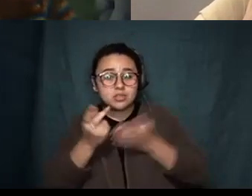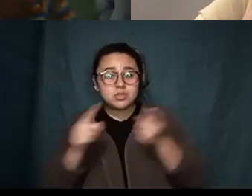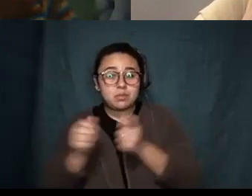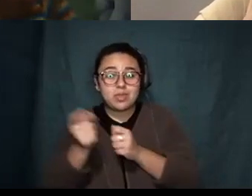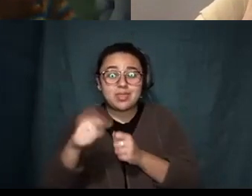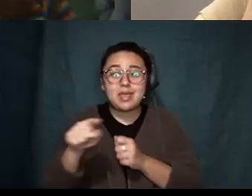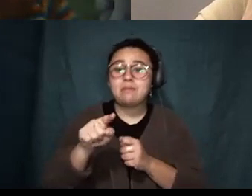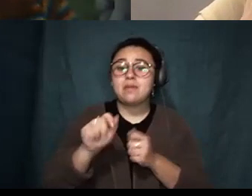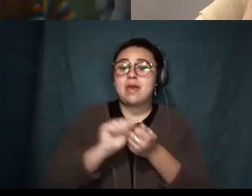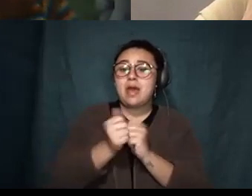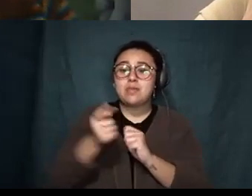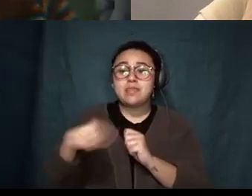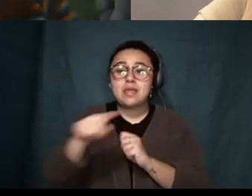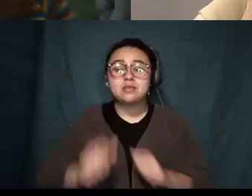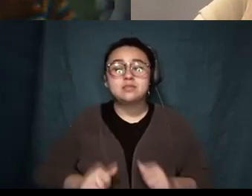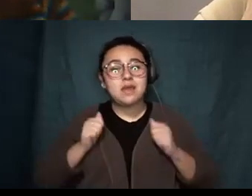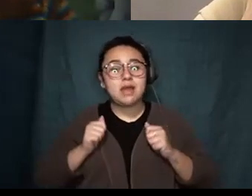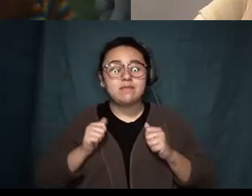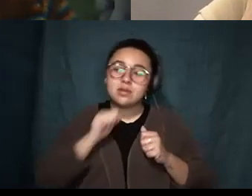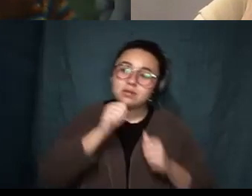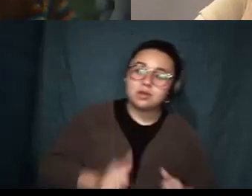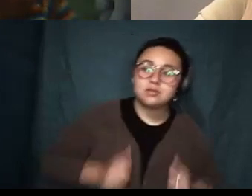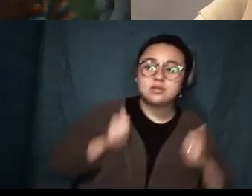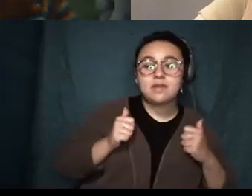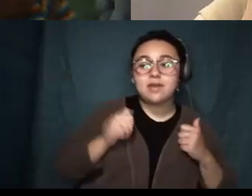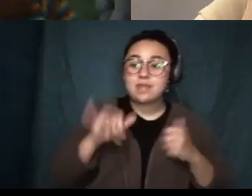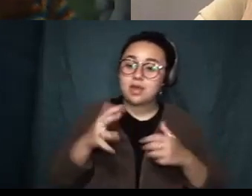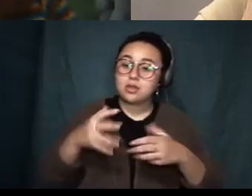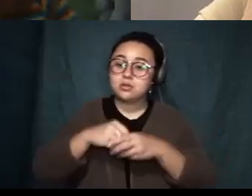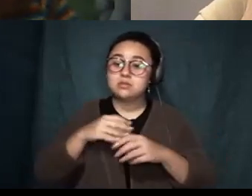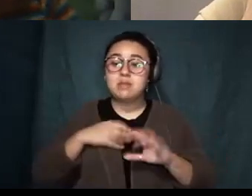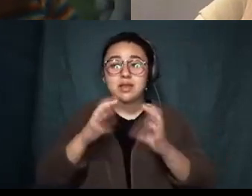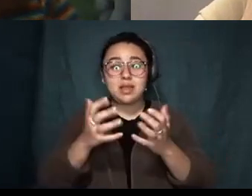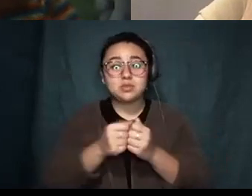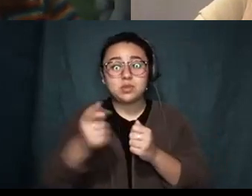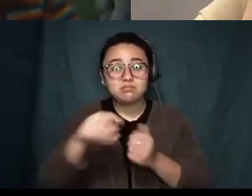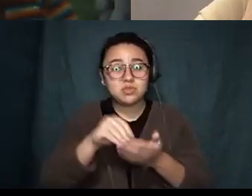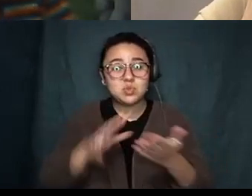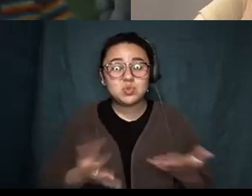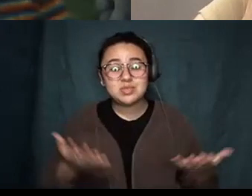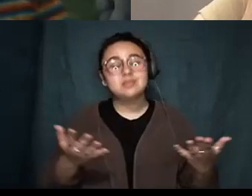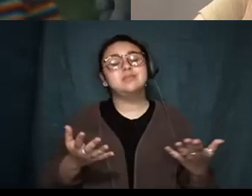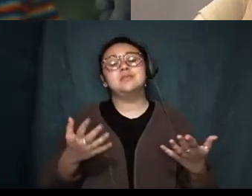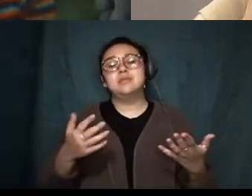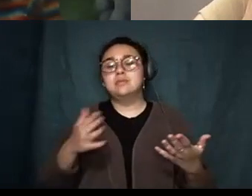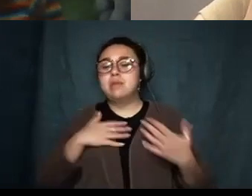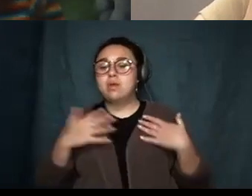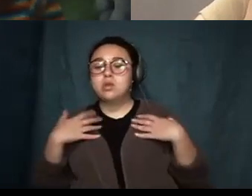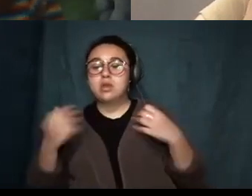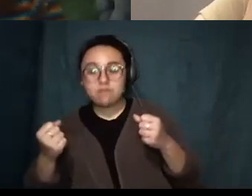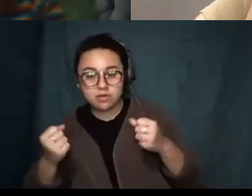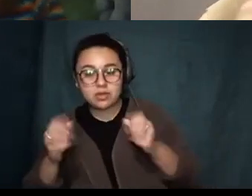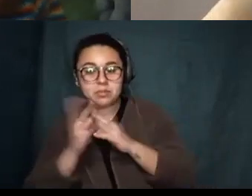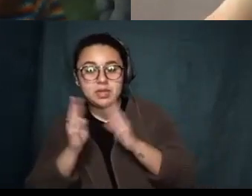how they're surviving and how they're not surviving and that includes my classes with my students my recovery meetings my meditation